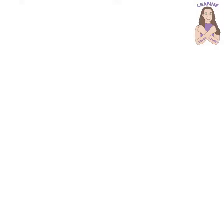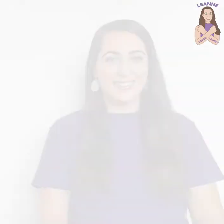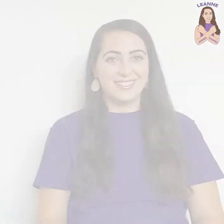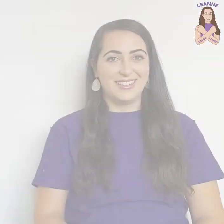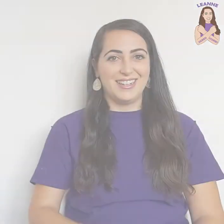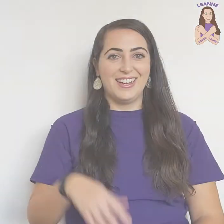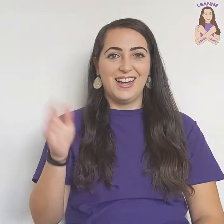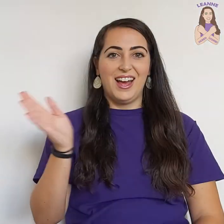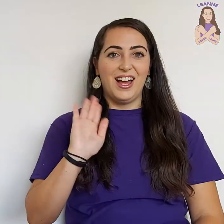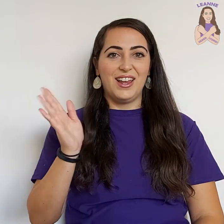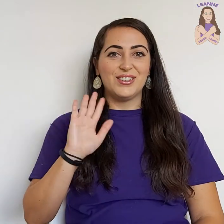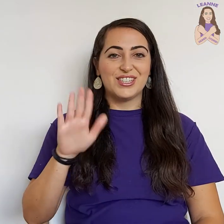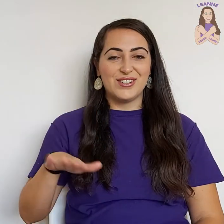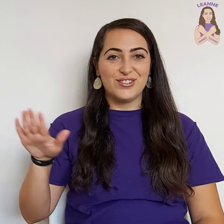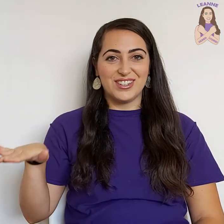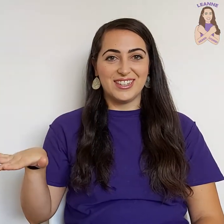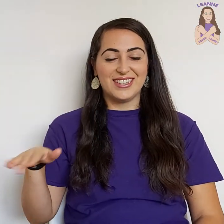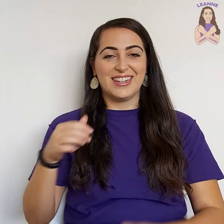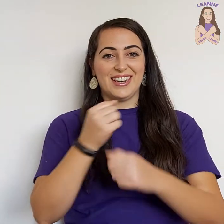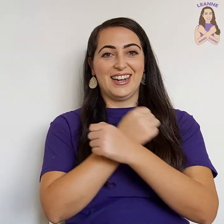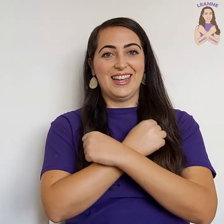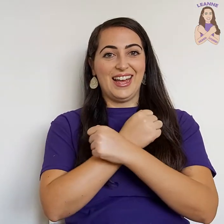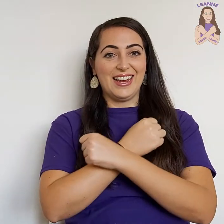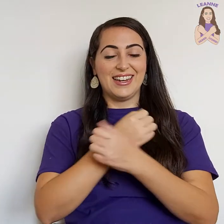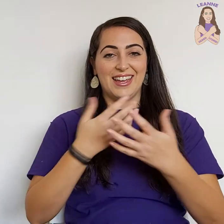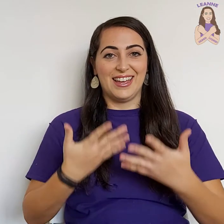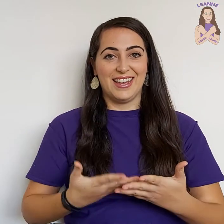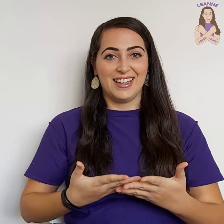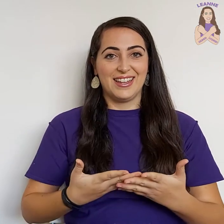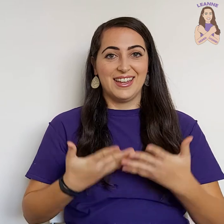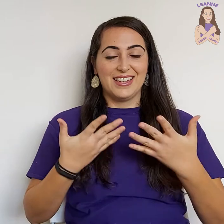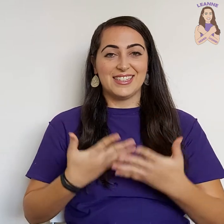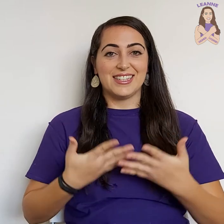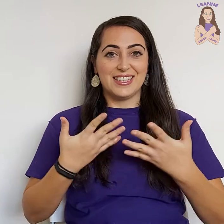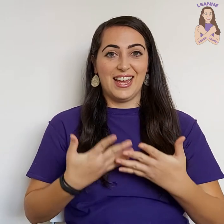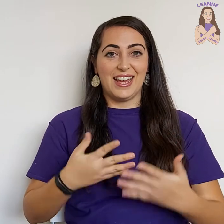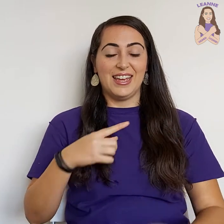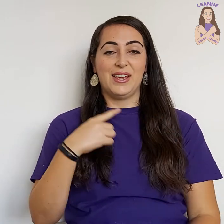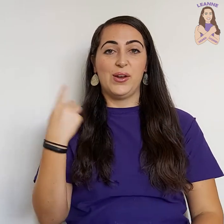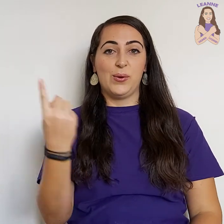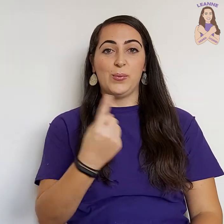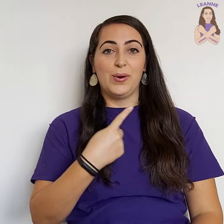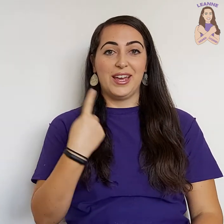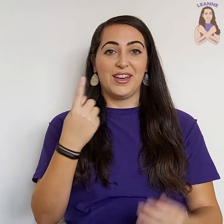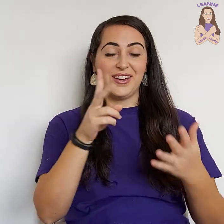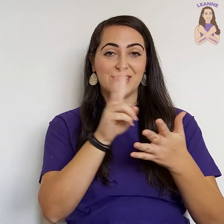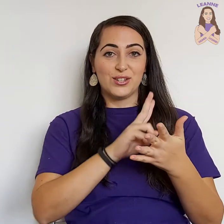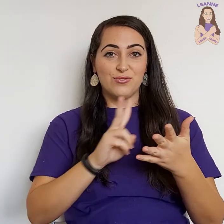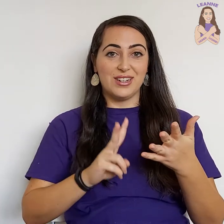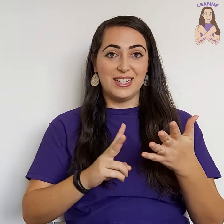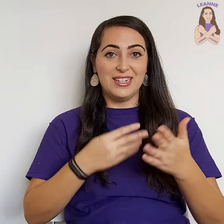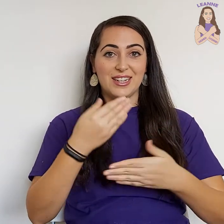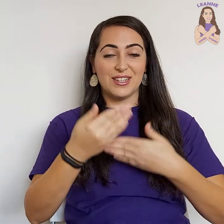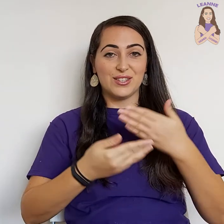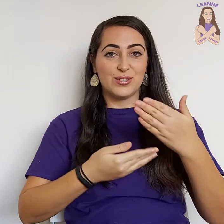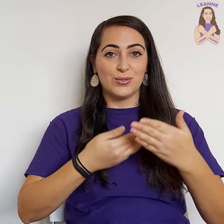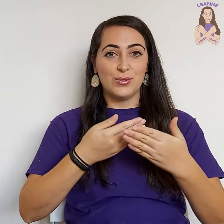Hello children, Leanne here. Today we're going to read a story